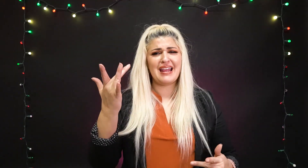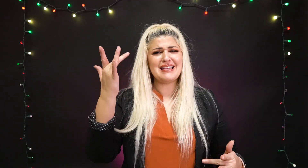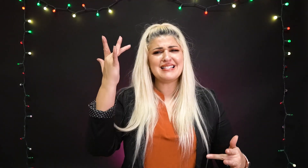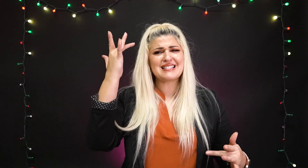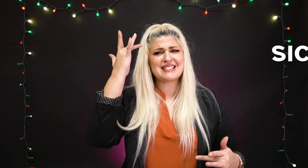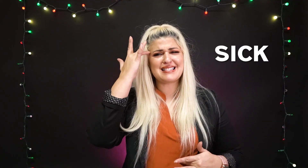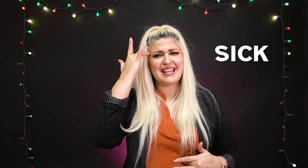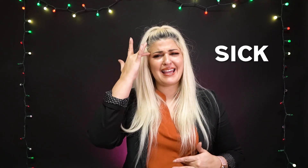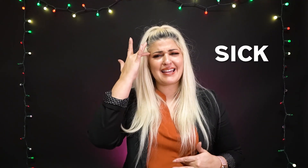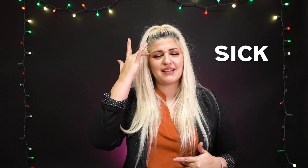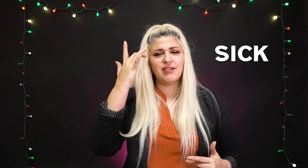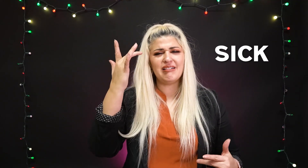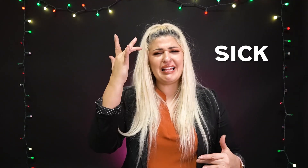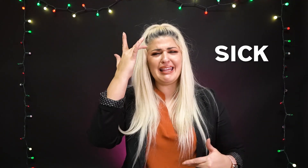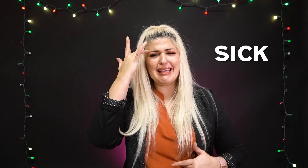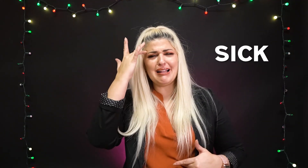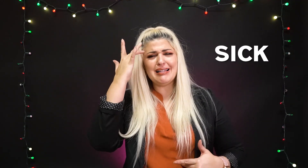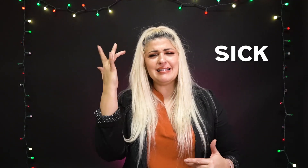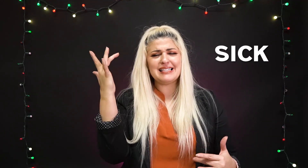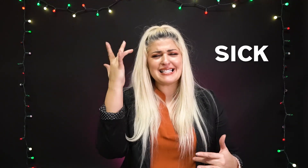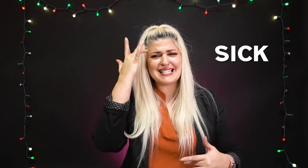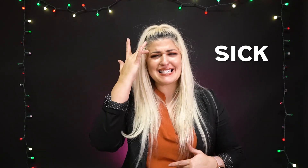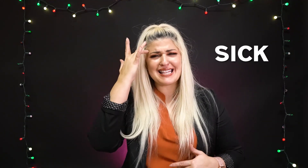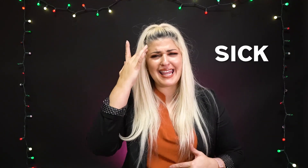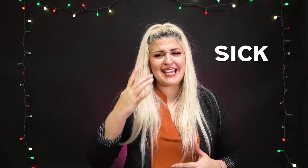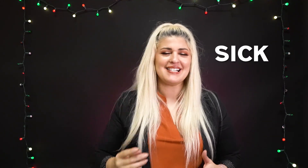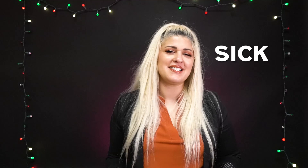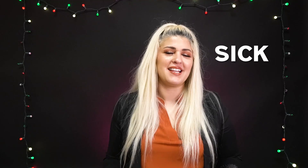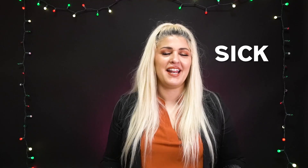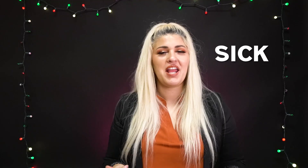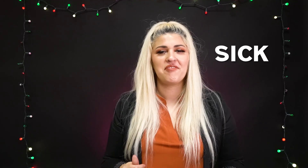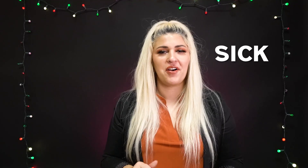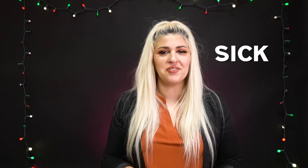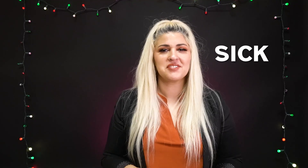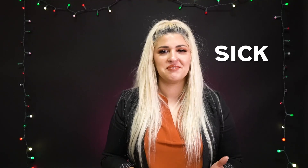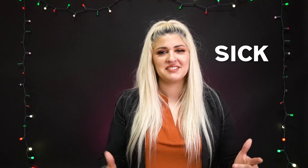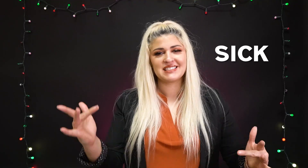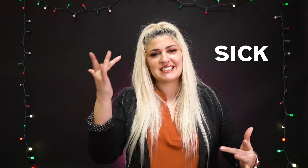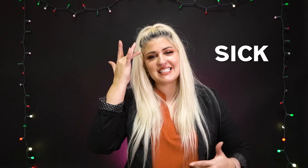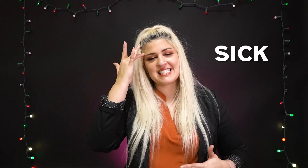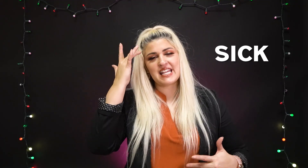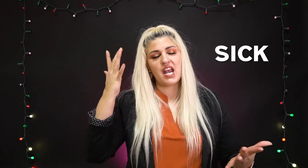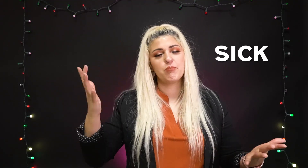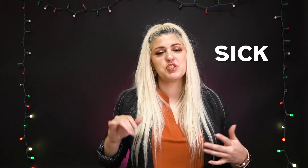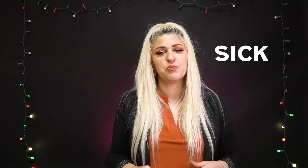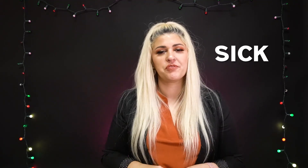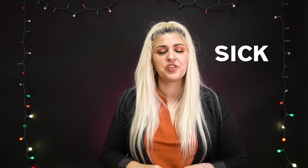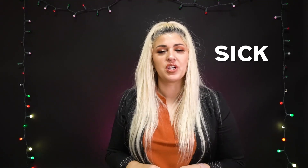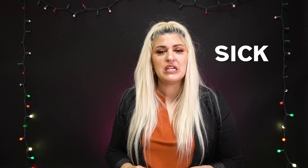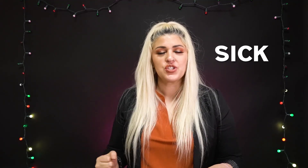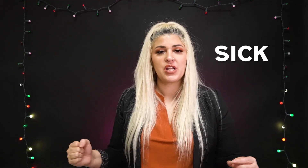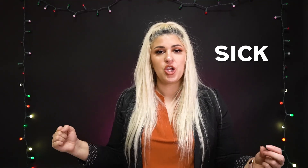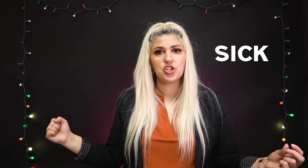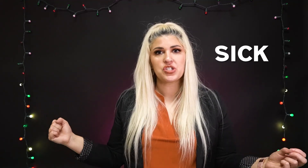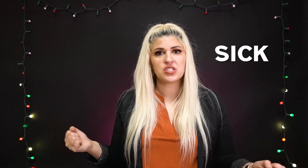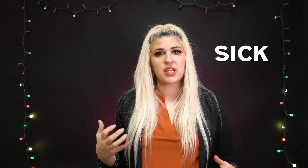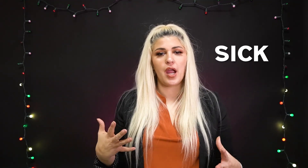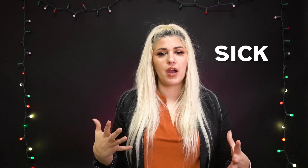snow just ruined your day So now you're scared